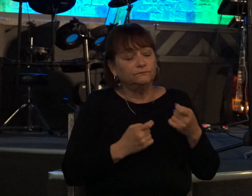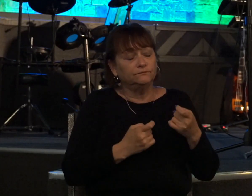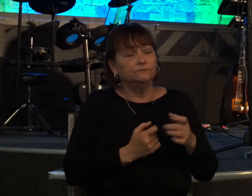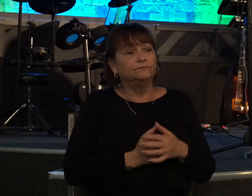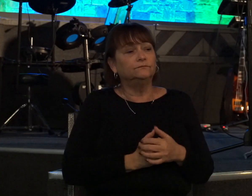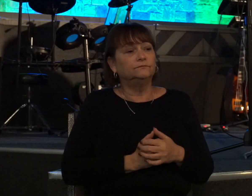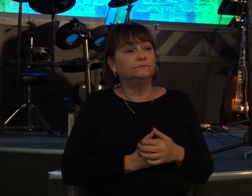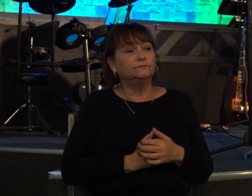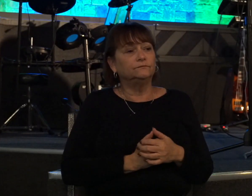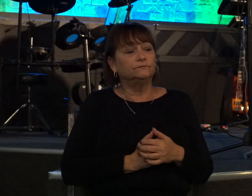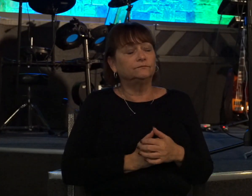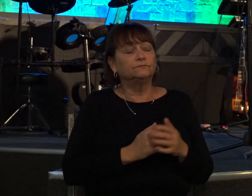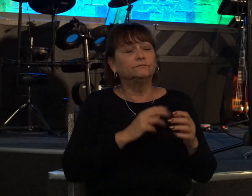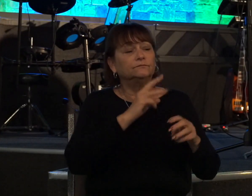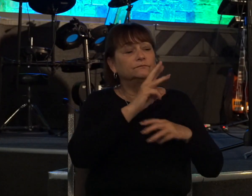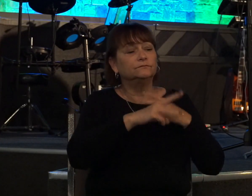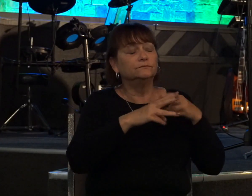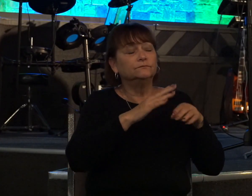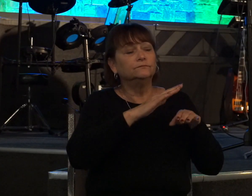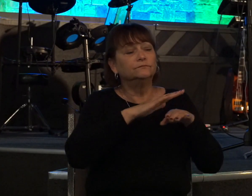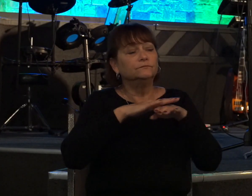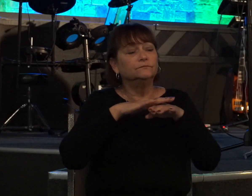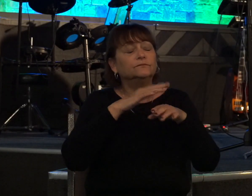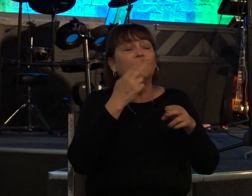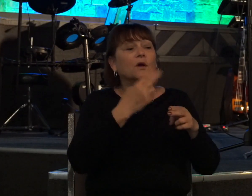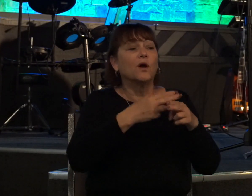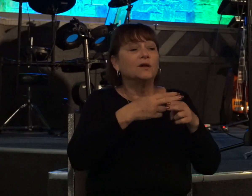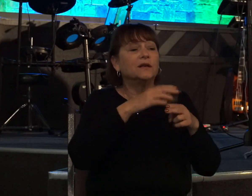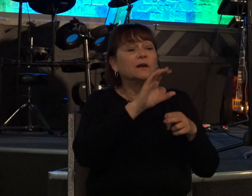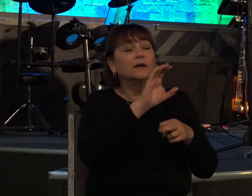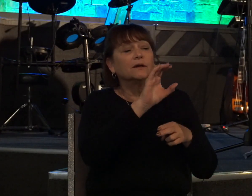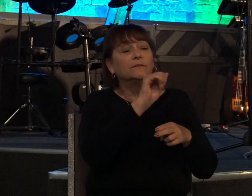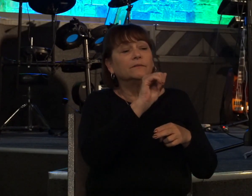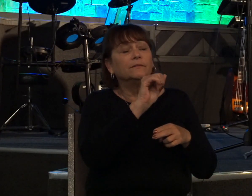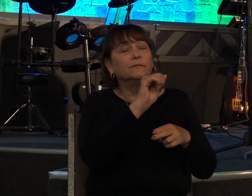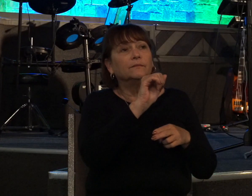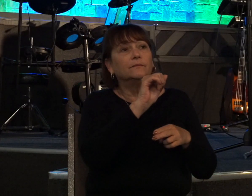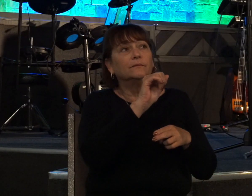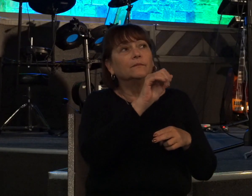the world calls it karma but what we're seeing here is divine judgment